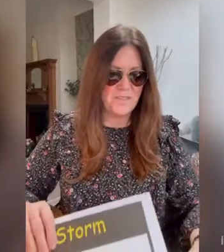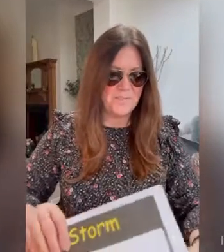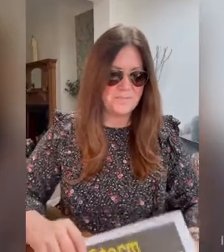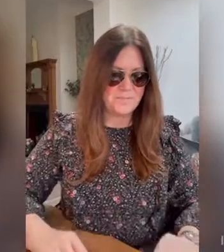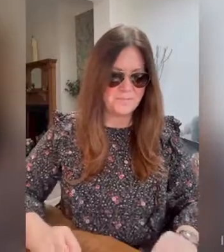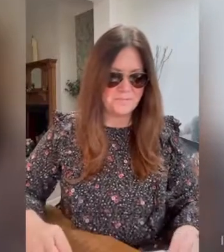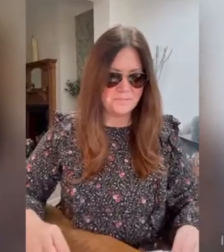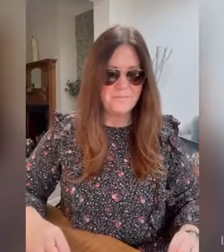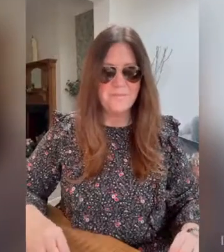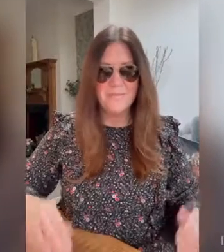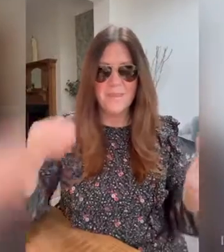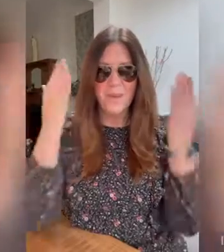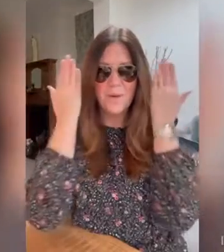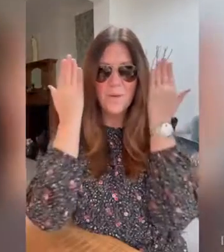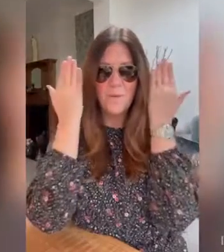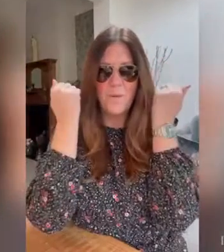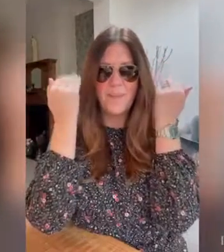weather.